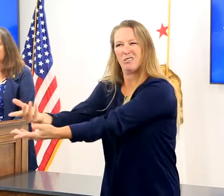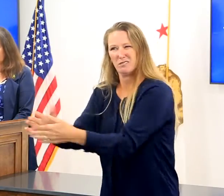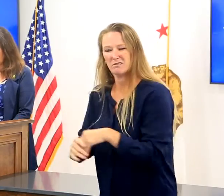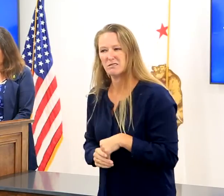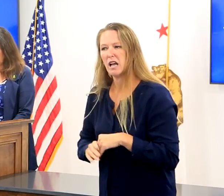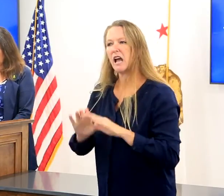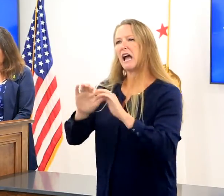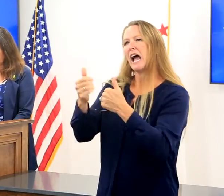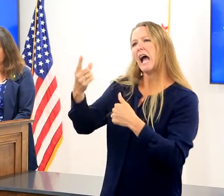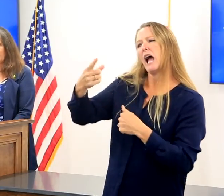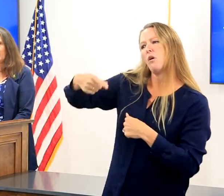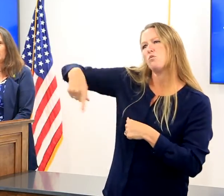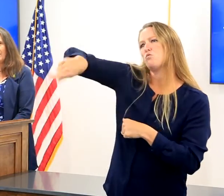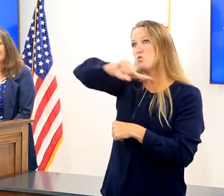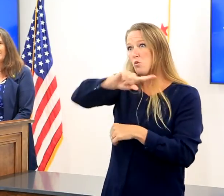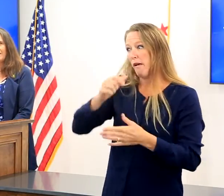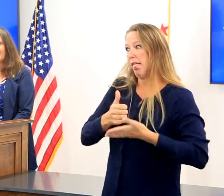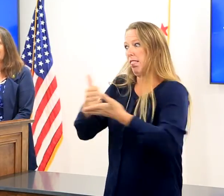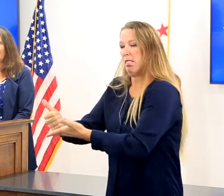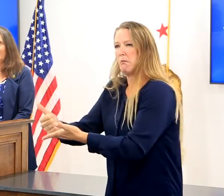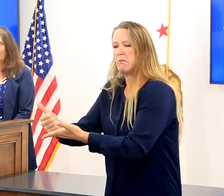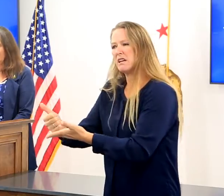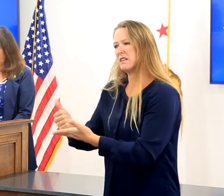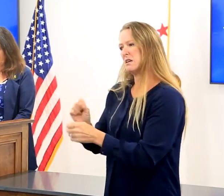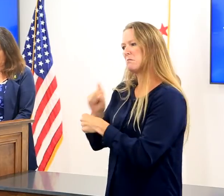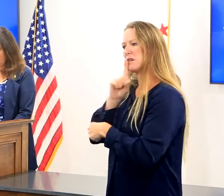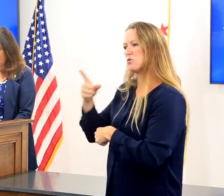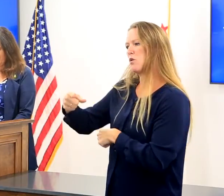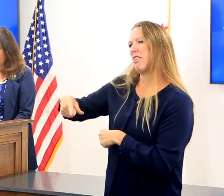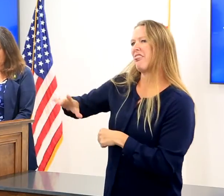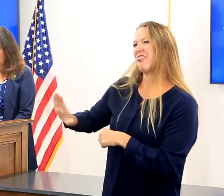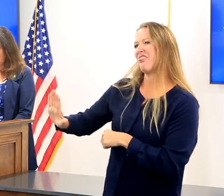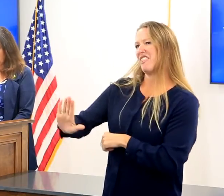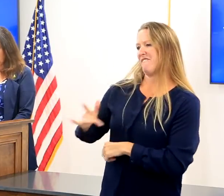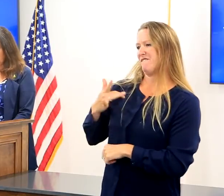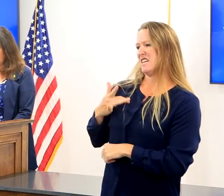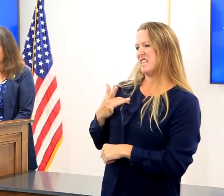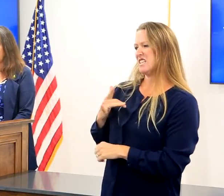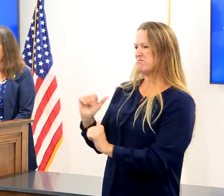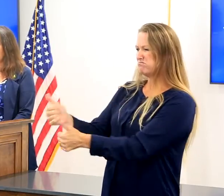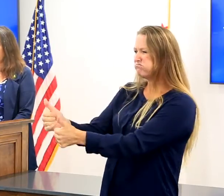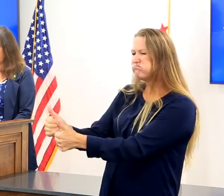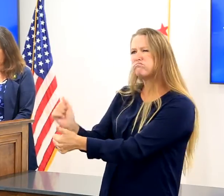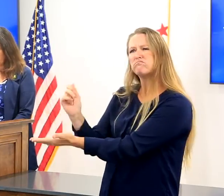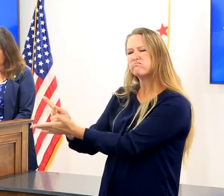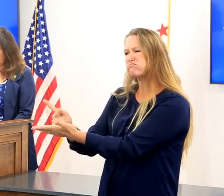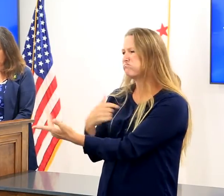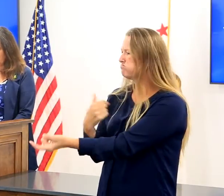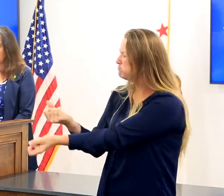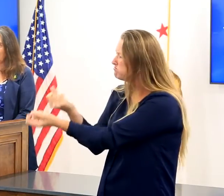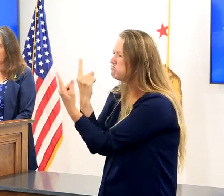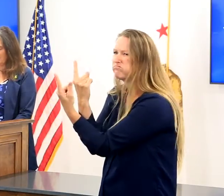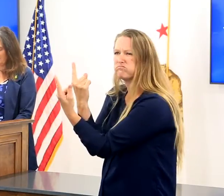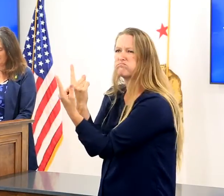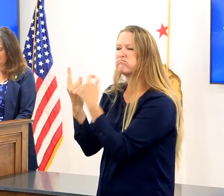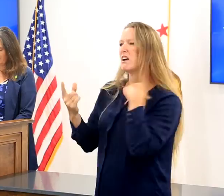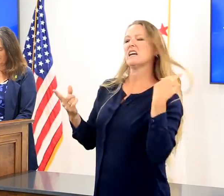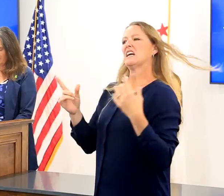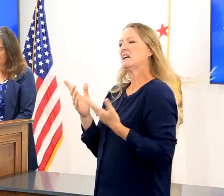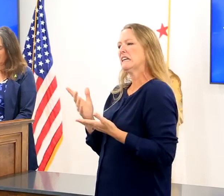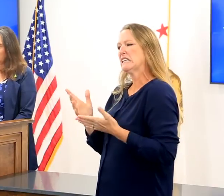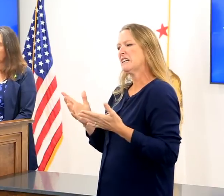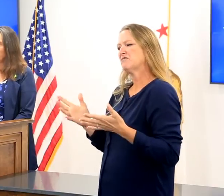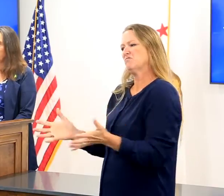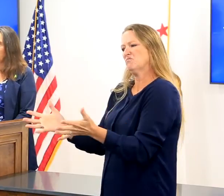validating their feelings, recognizing their grief, and reminding them that their sacrifices are recognized.